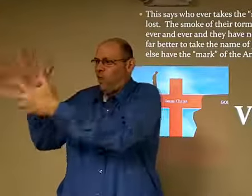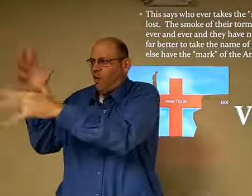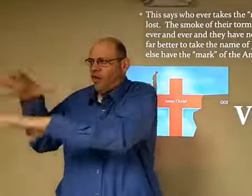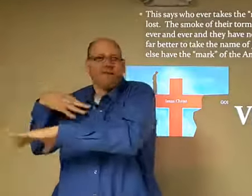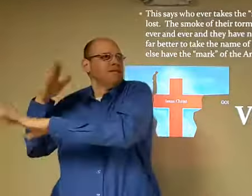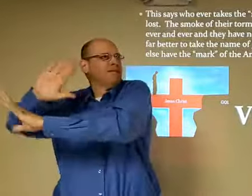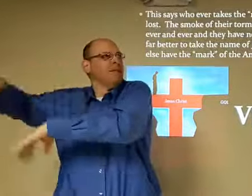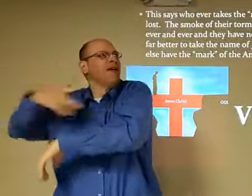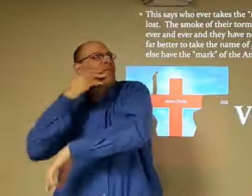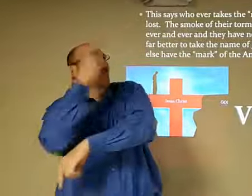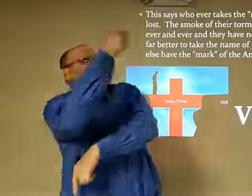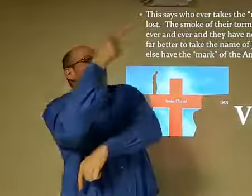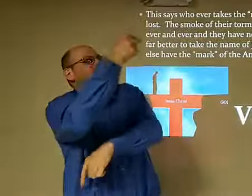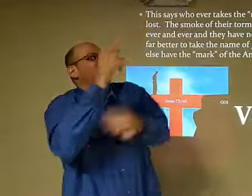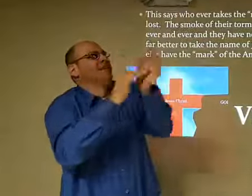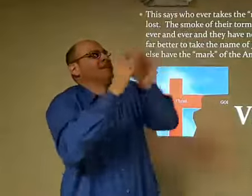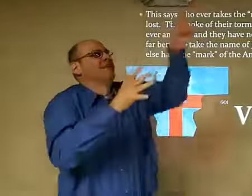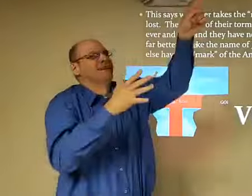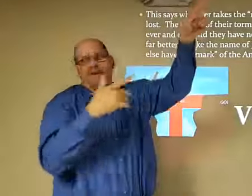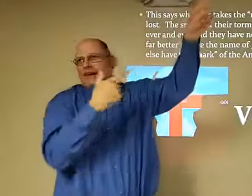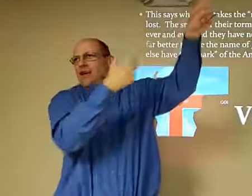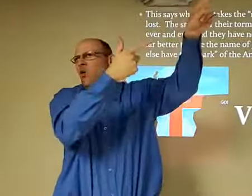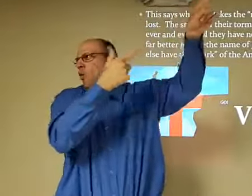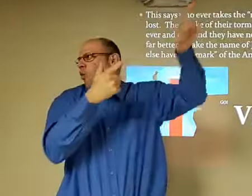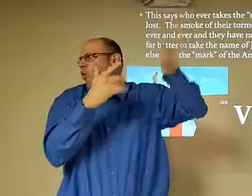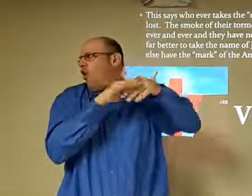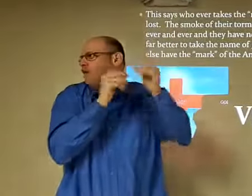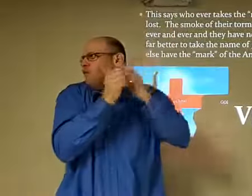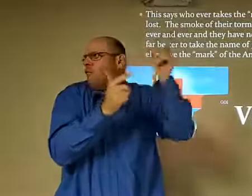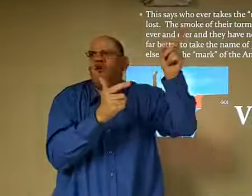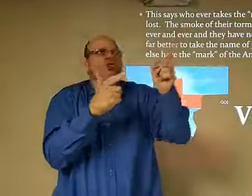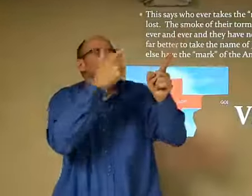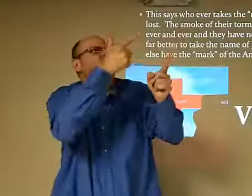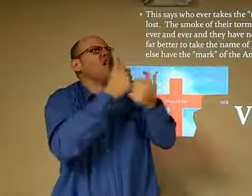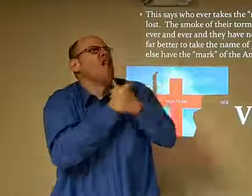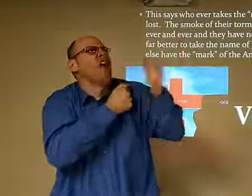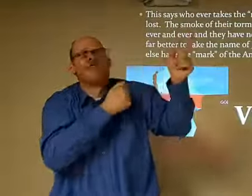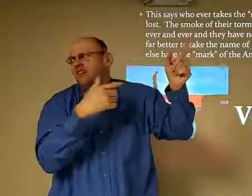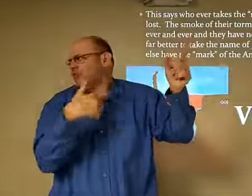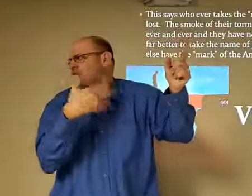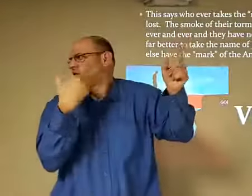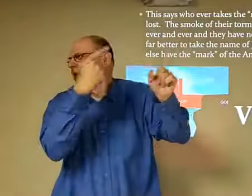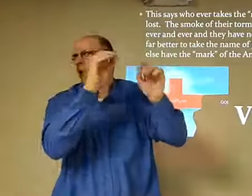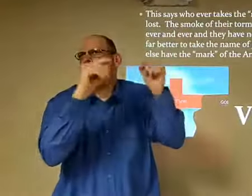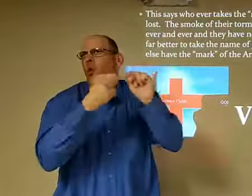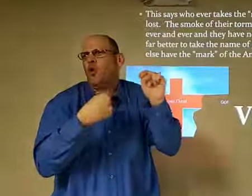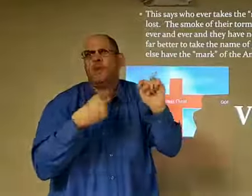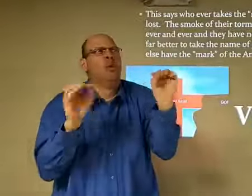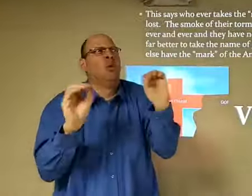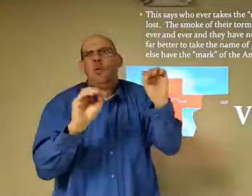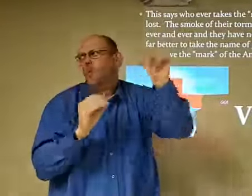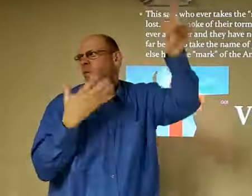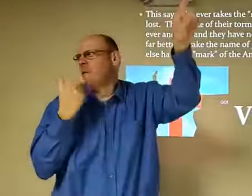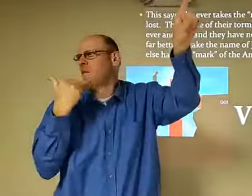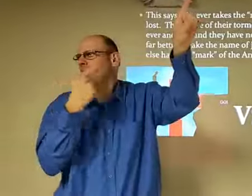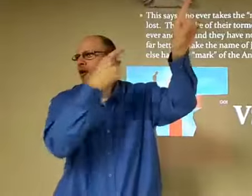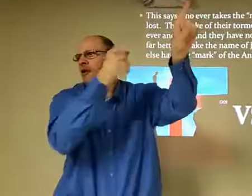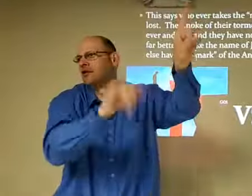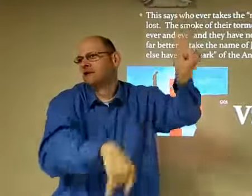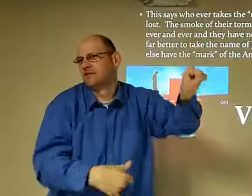torments gonna take this no I want Jesus forever I want to be in peace that one where his love is that I don't want to be tormented